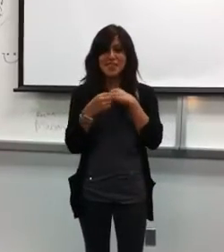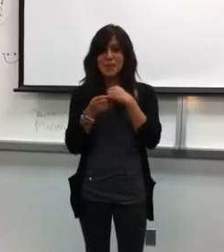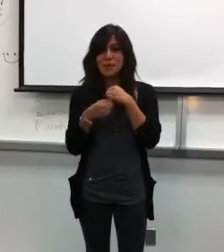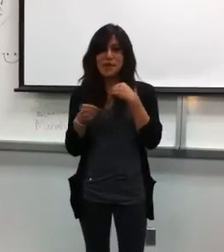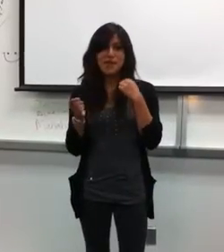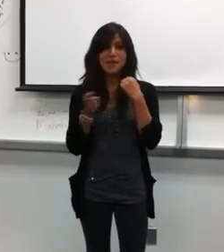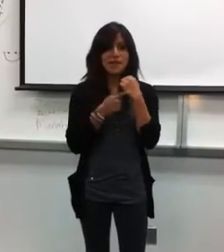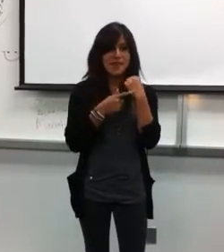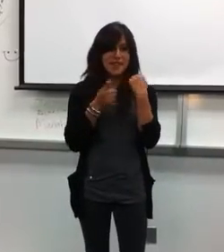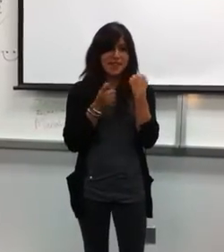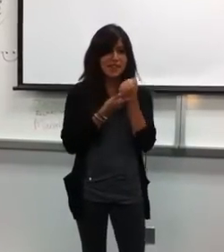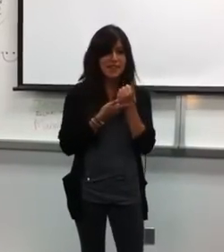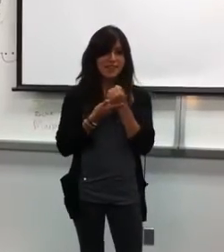the back of my hand.